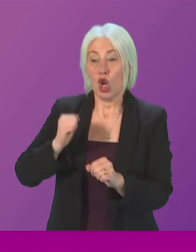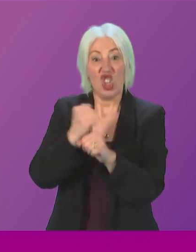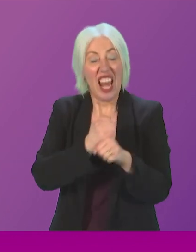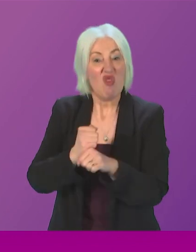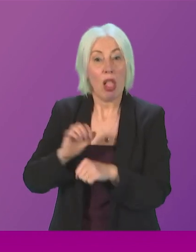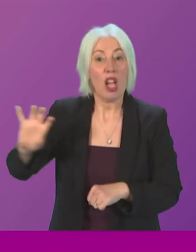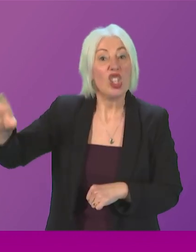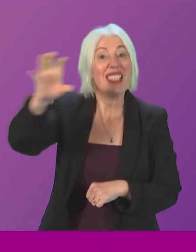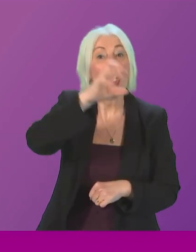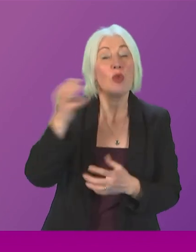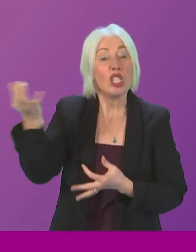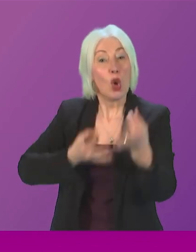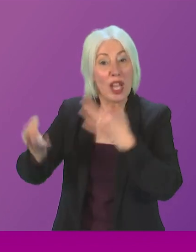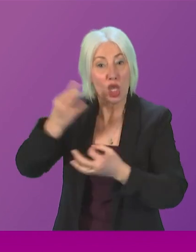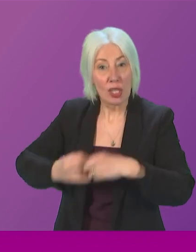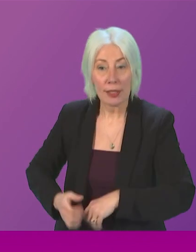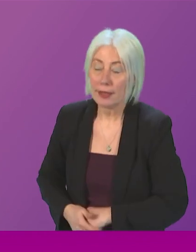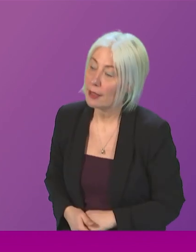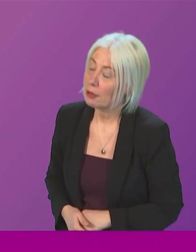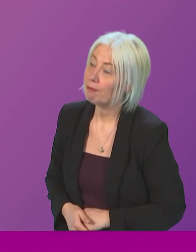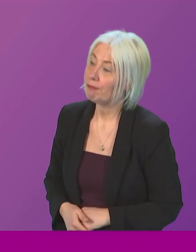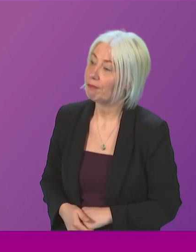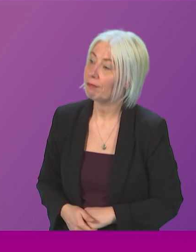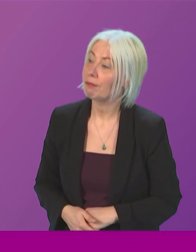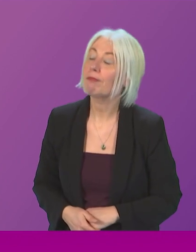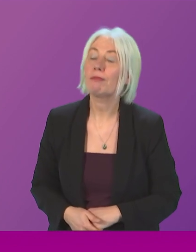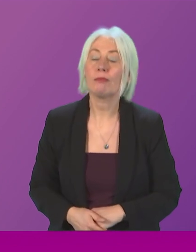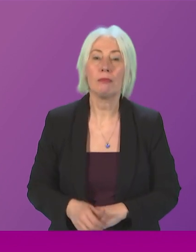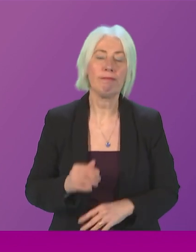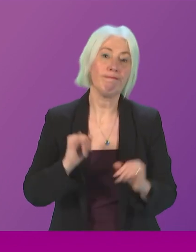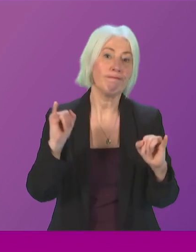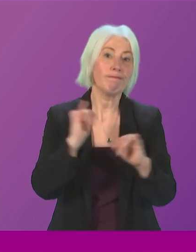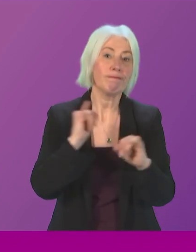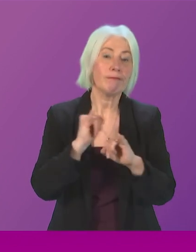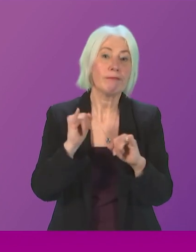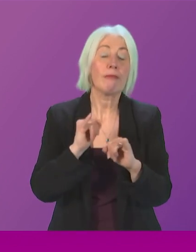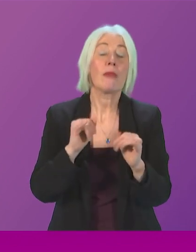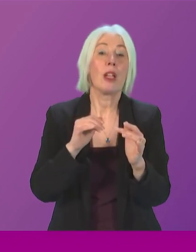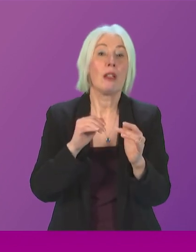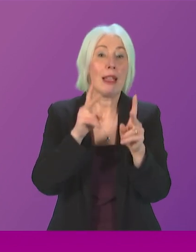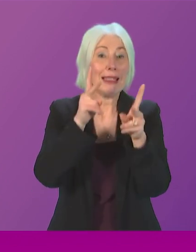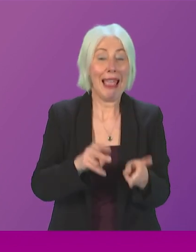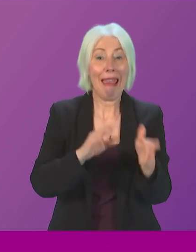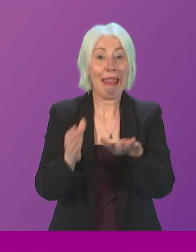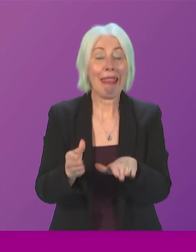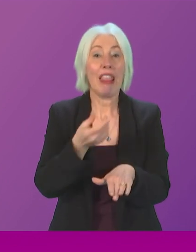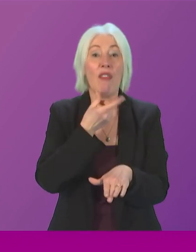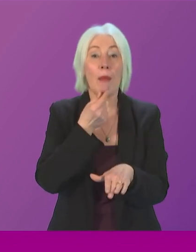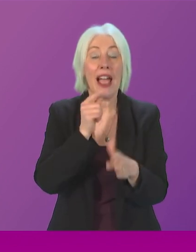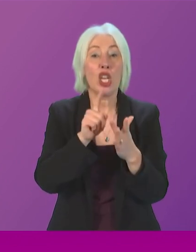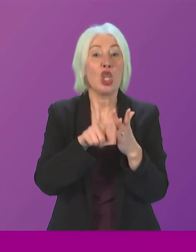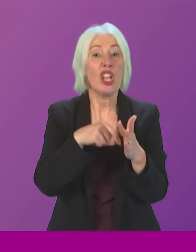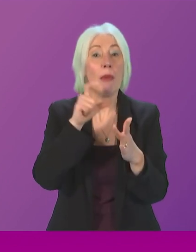Claire Adamson thank you very much presiding officer following the tragic death of Hemi Carsey in Mallorca